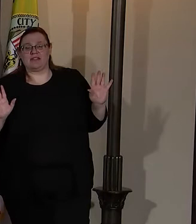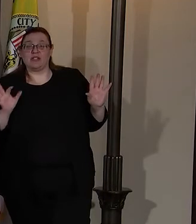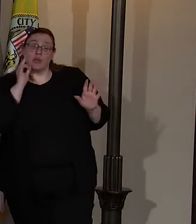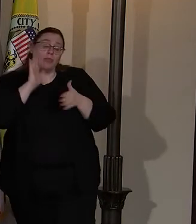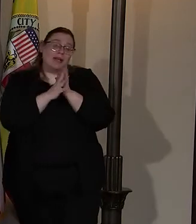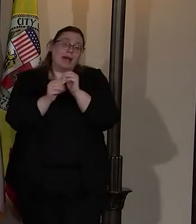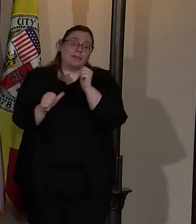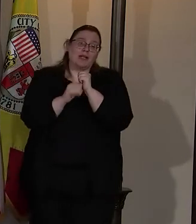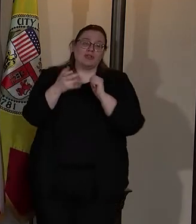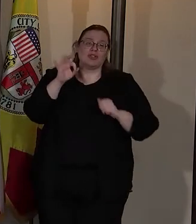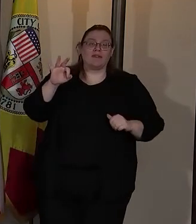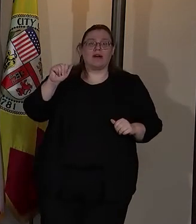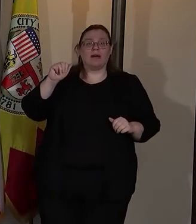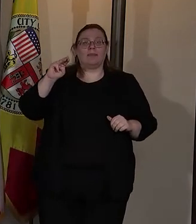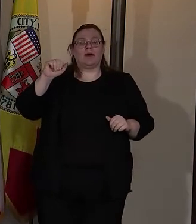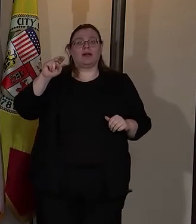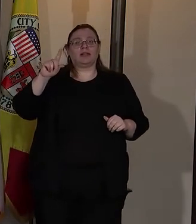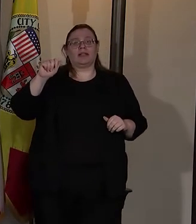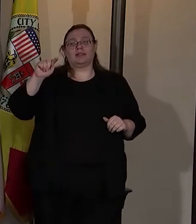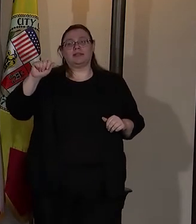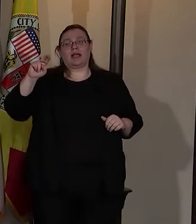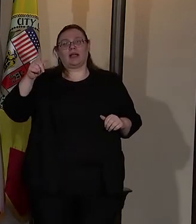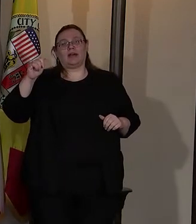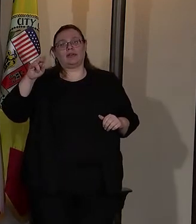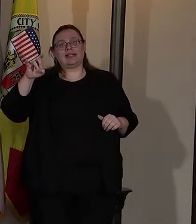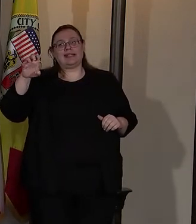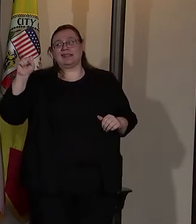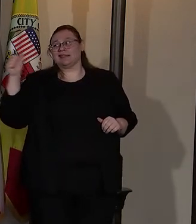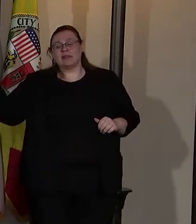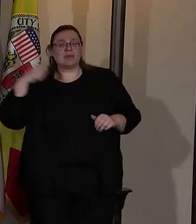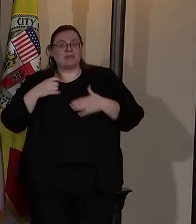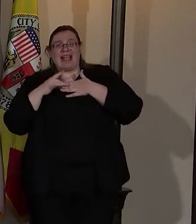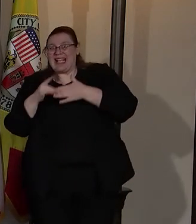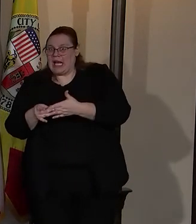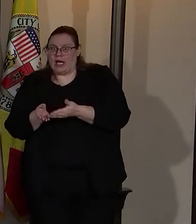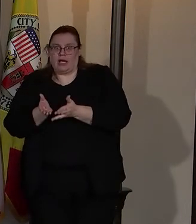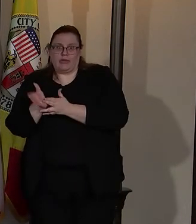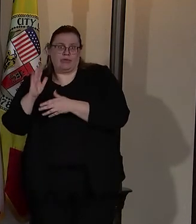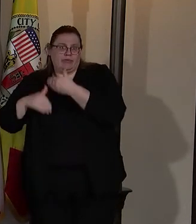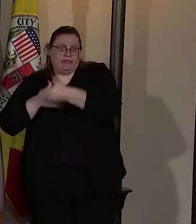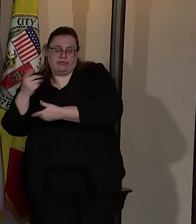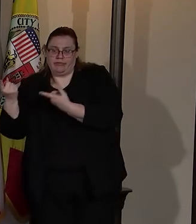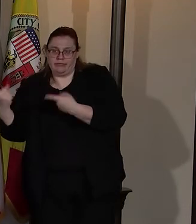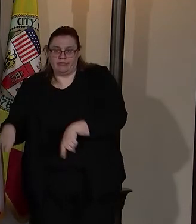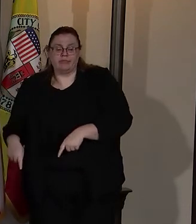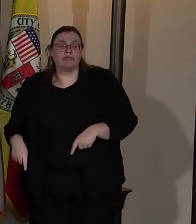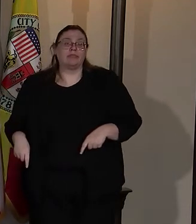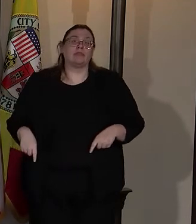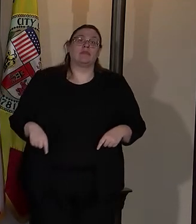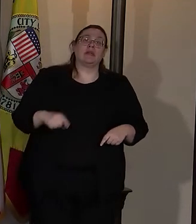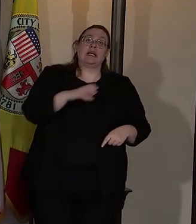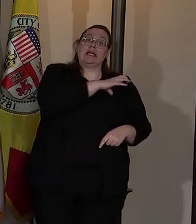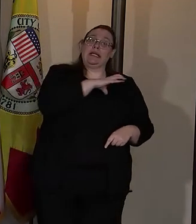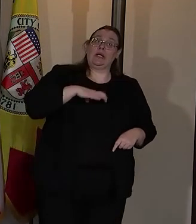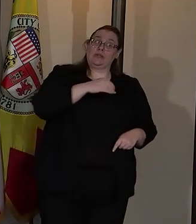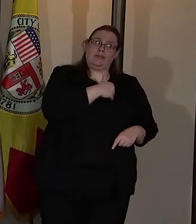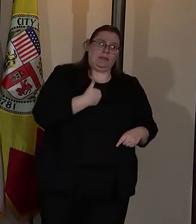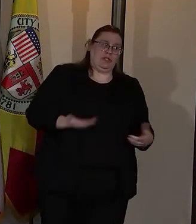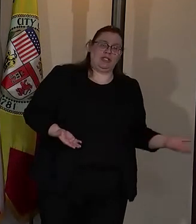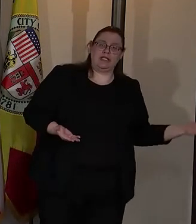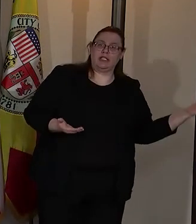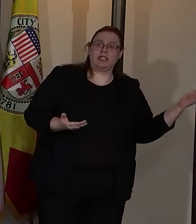Chief Amada Tinkeridis, who was my guide through all of this. The council members here,